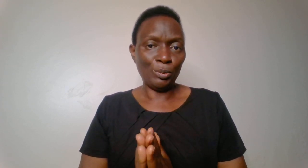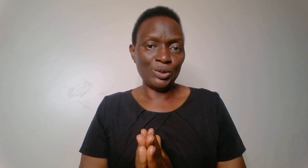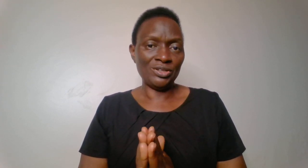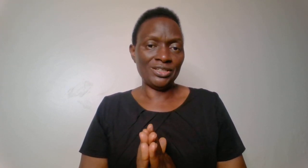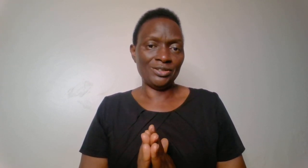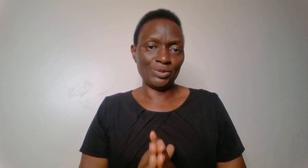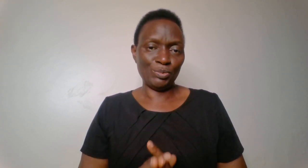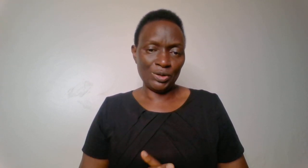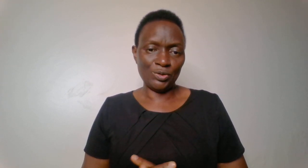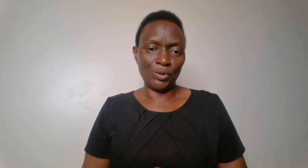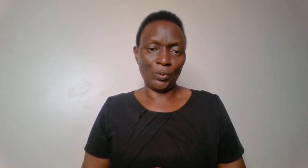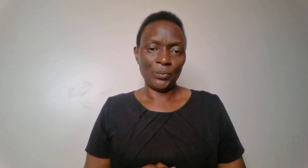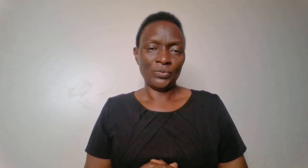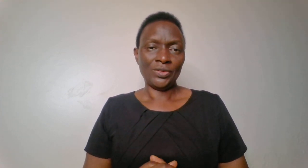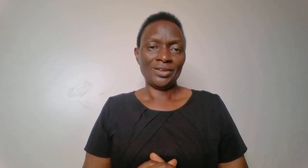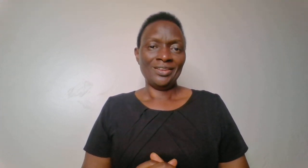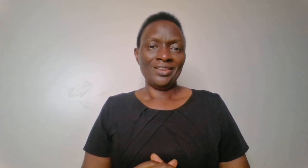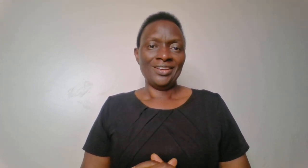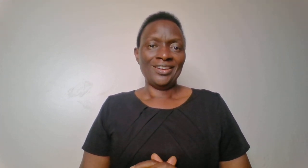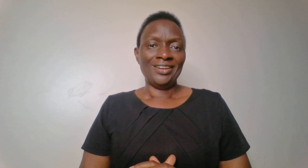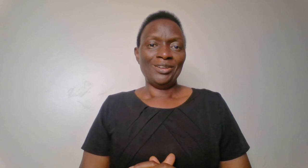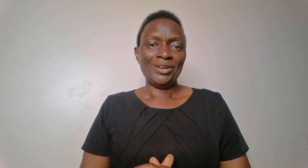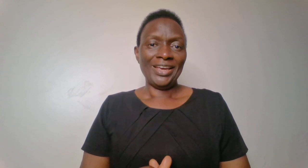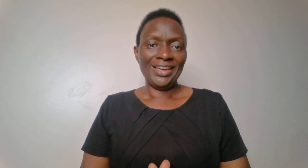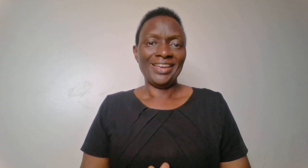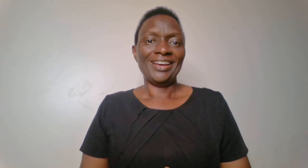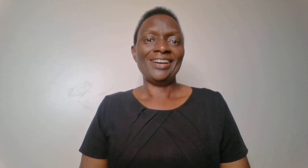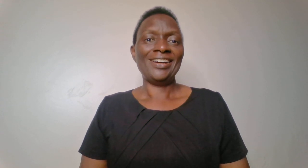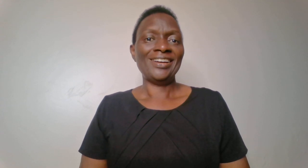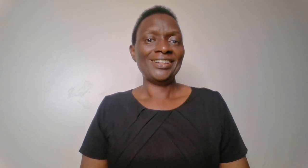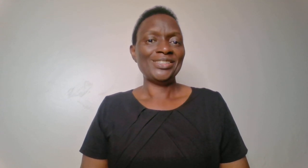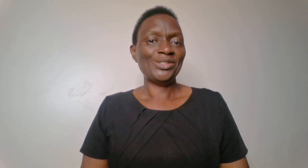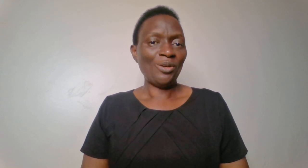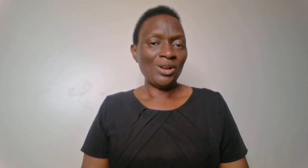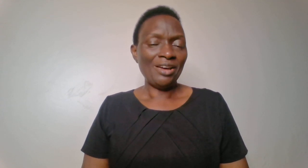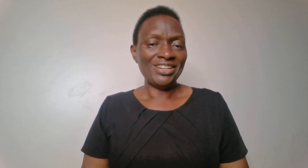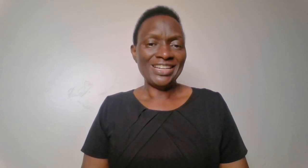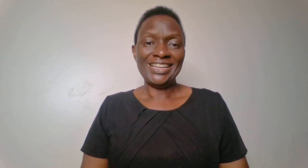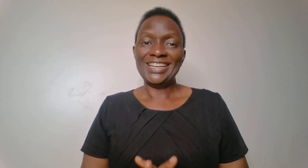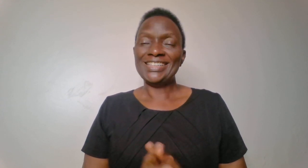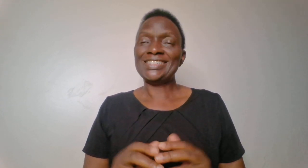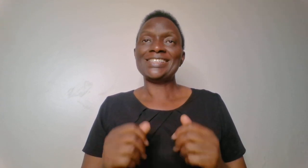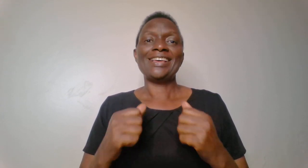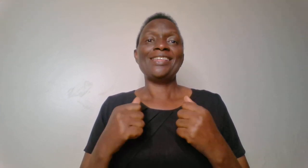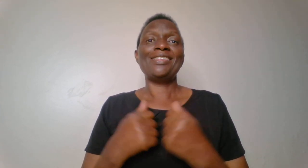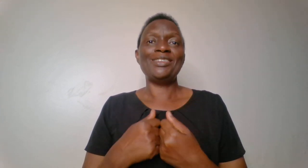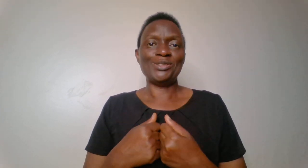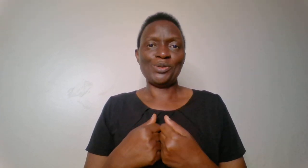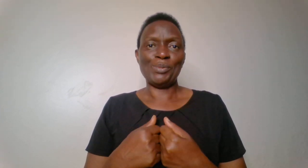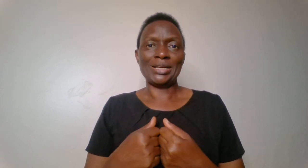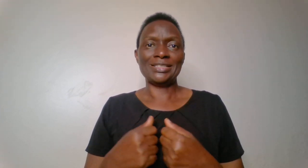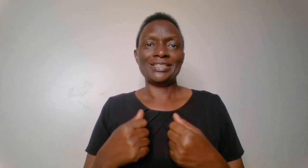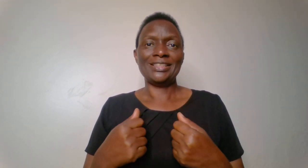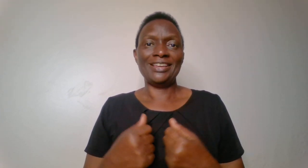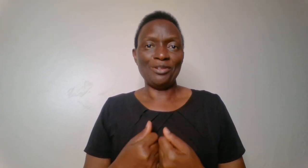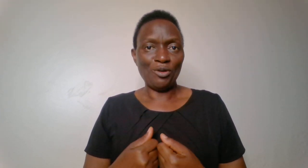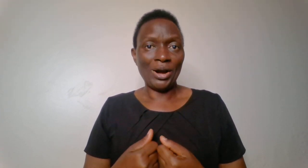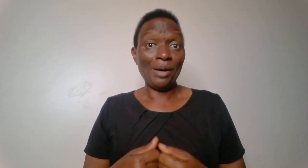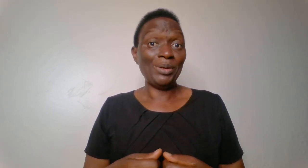opportunity to speak to you. Okay, to all our returning guests, thank you so much. Thank you for coming.